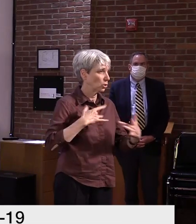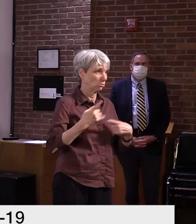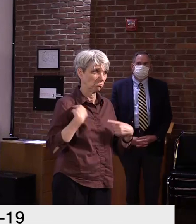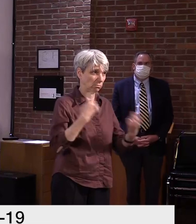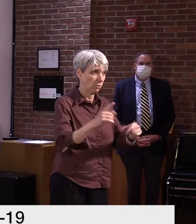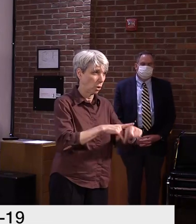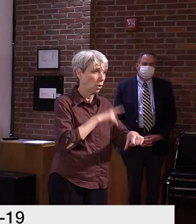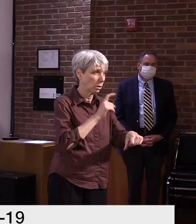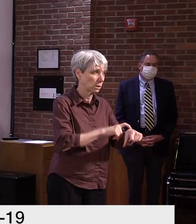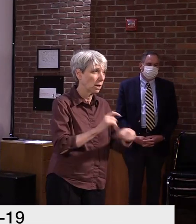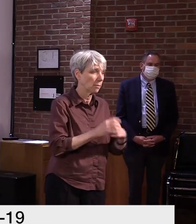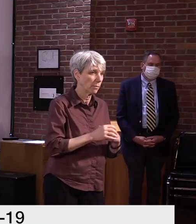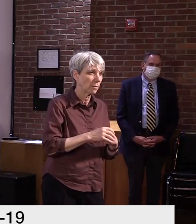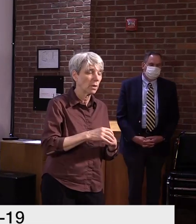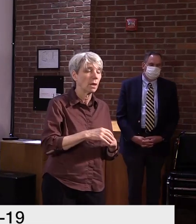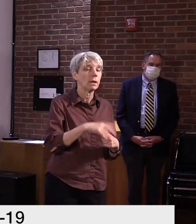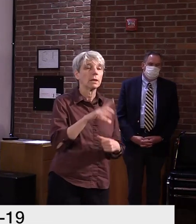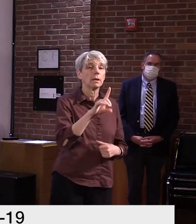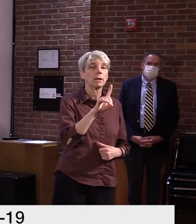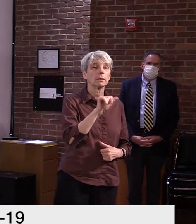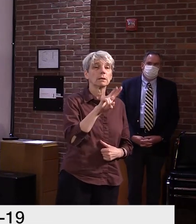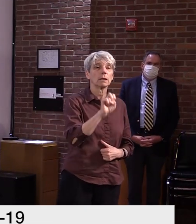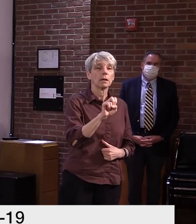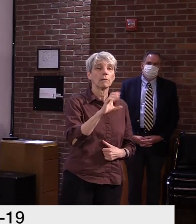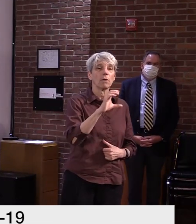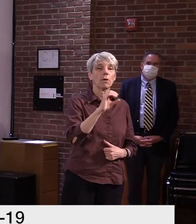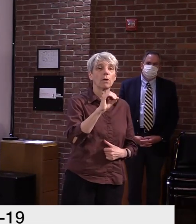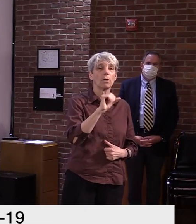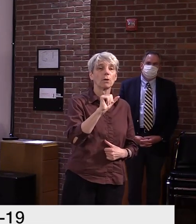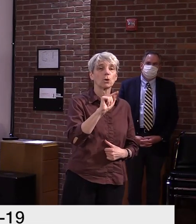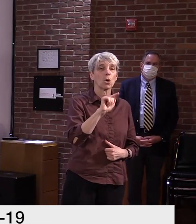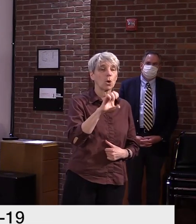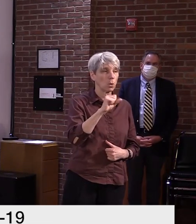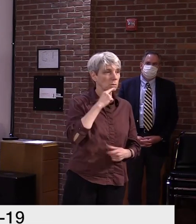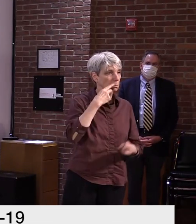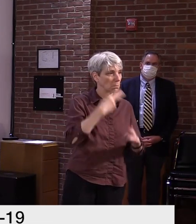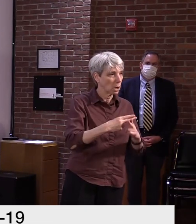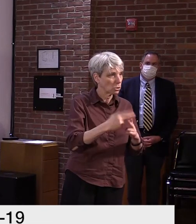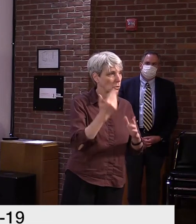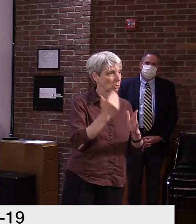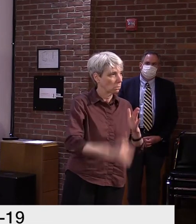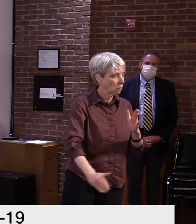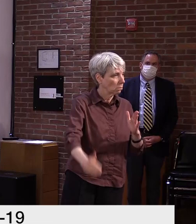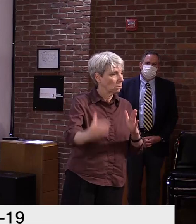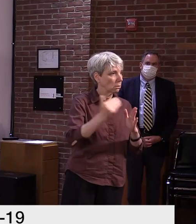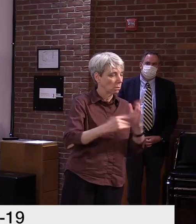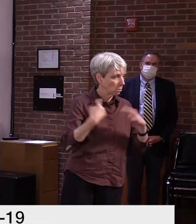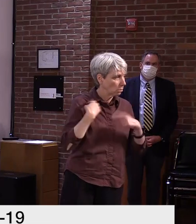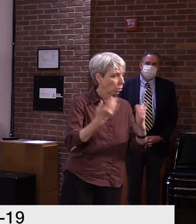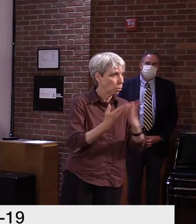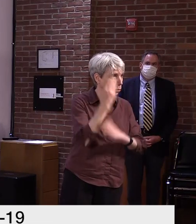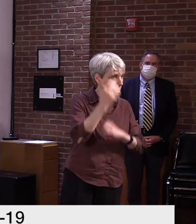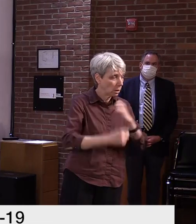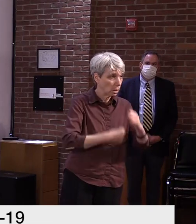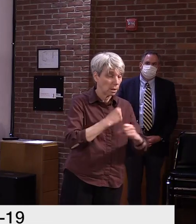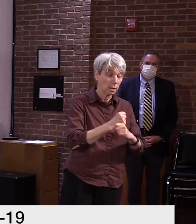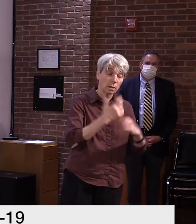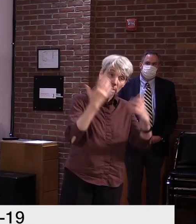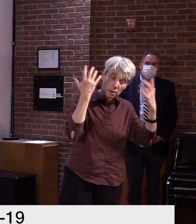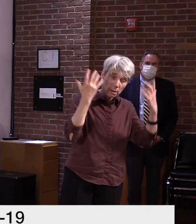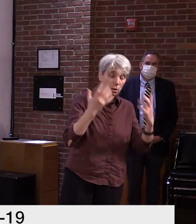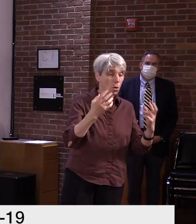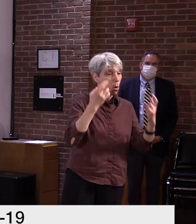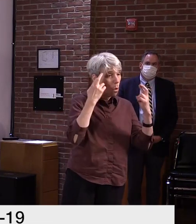quite some time. Dave Coates has brought it to the attention of many over the years. Maybe we'll get some attention